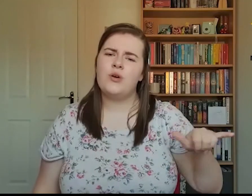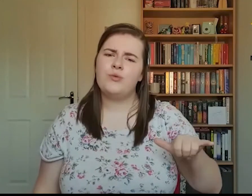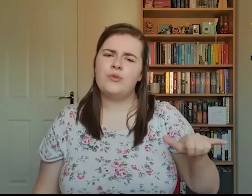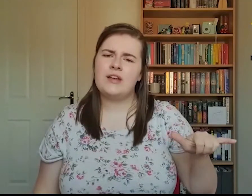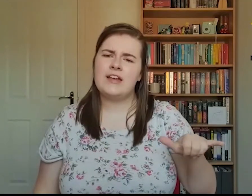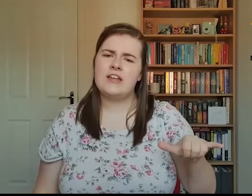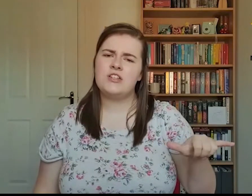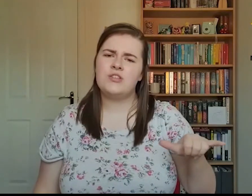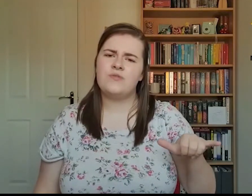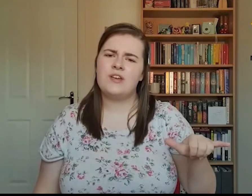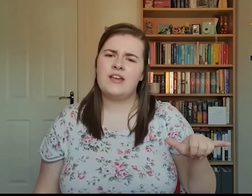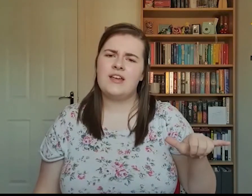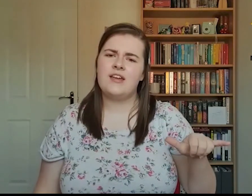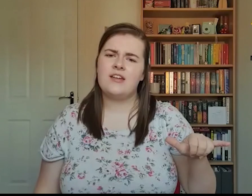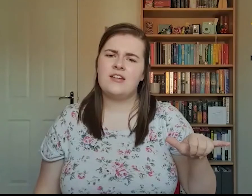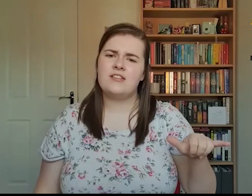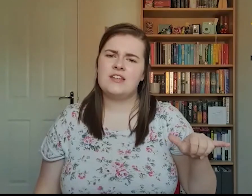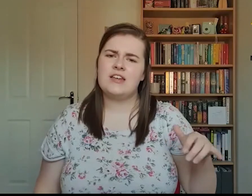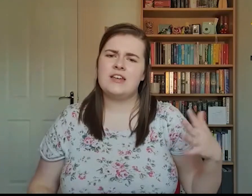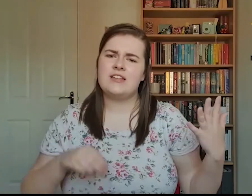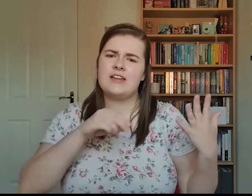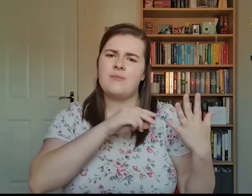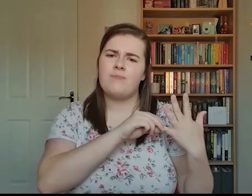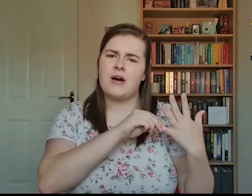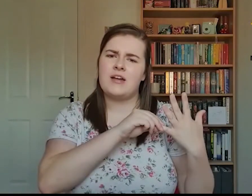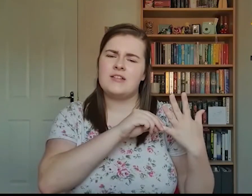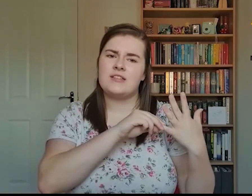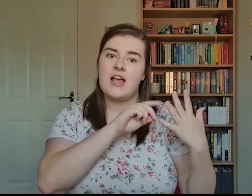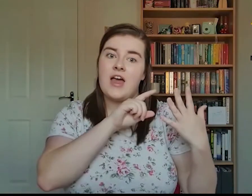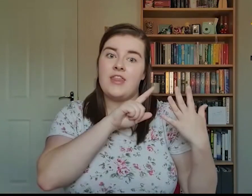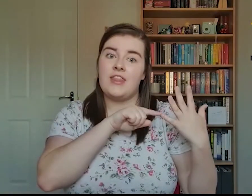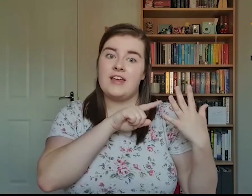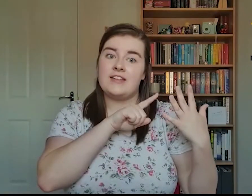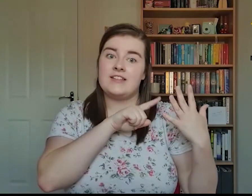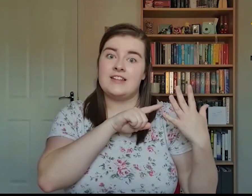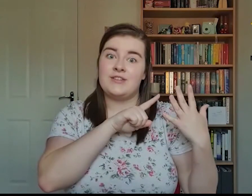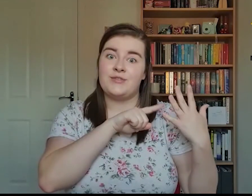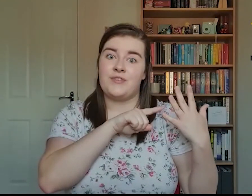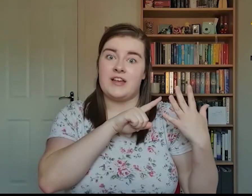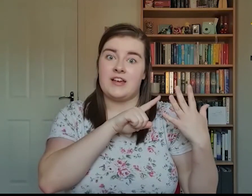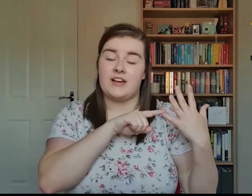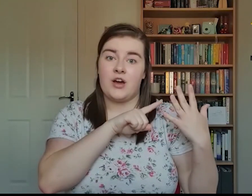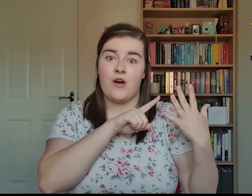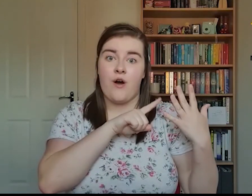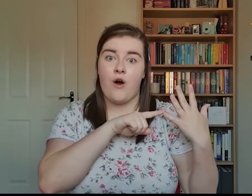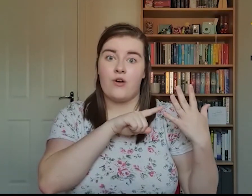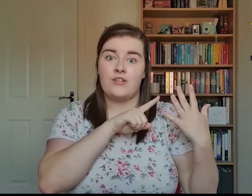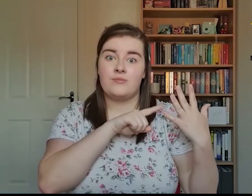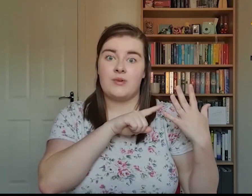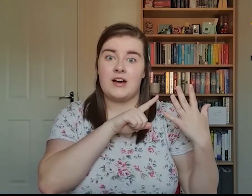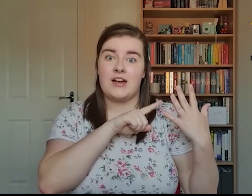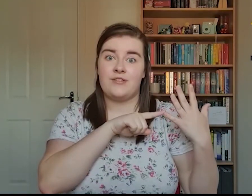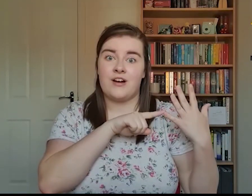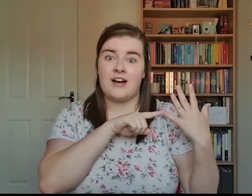Which finger did it bite? This little finger on my right.